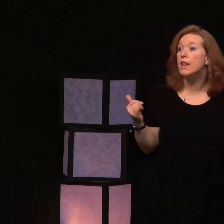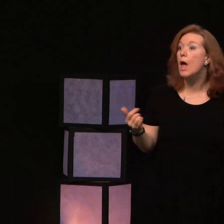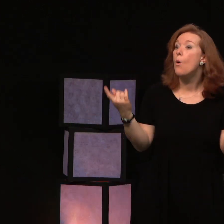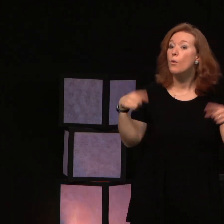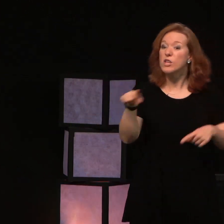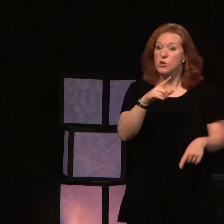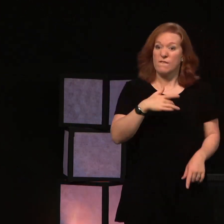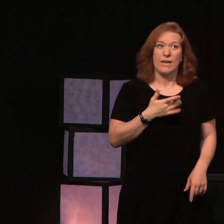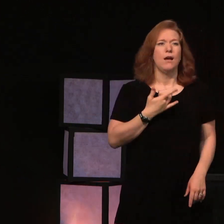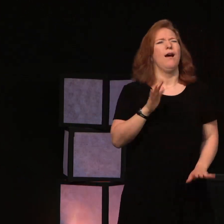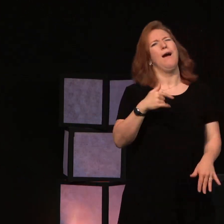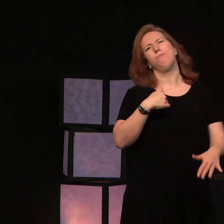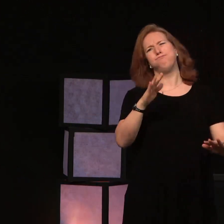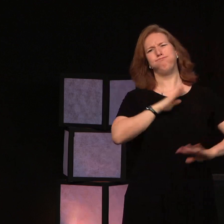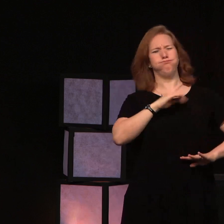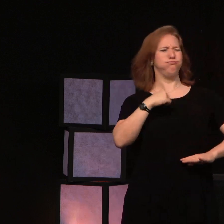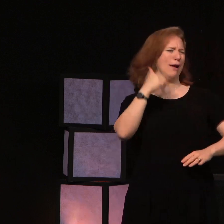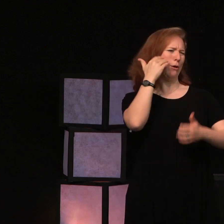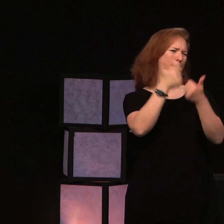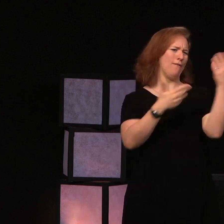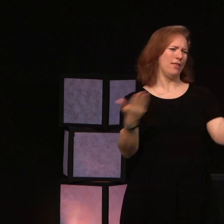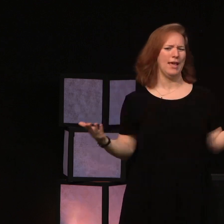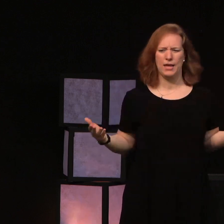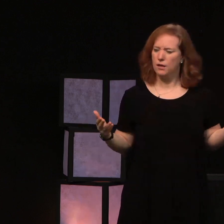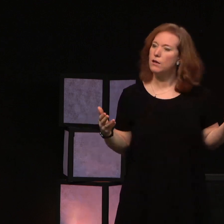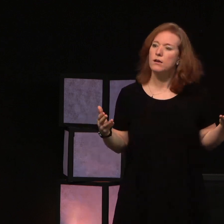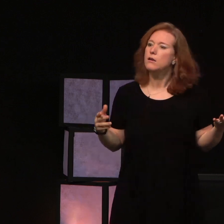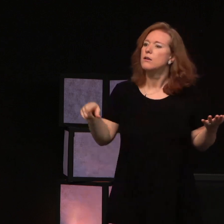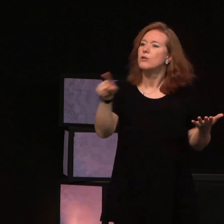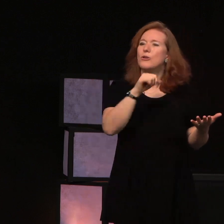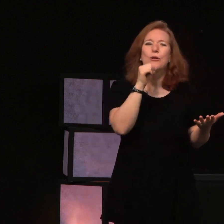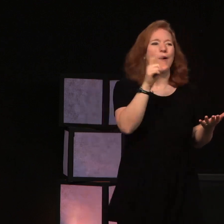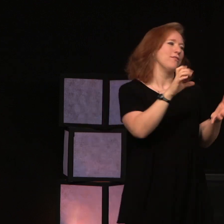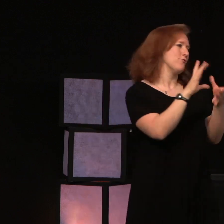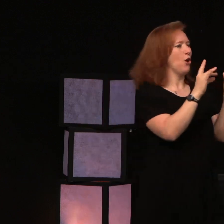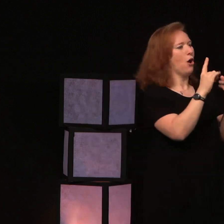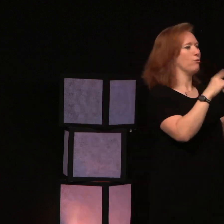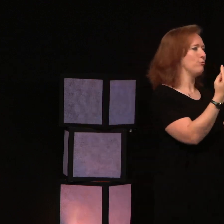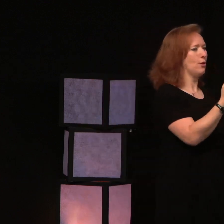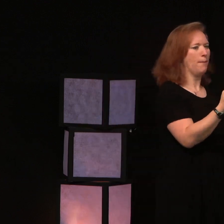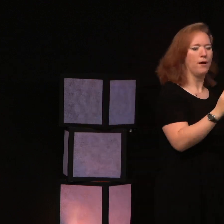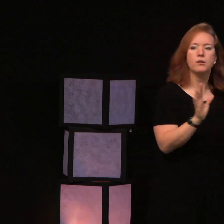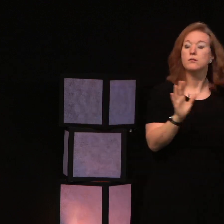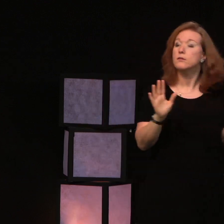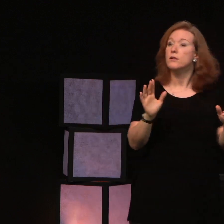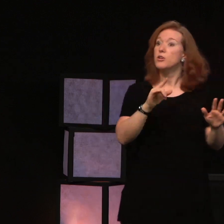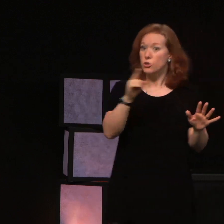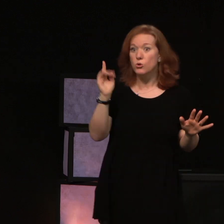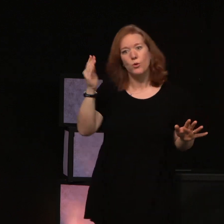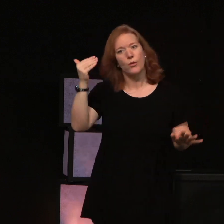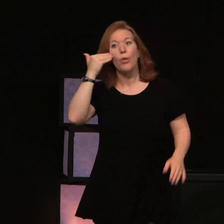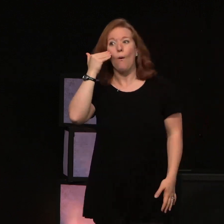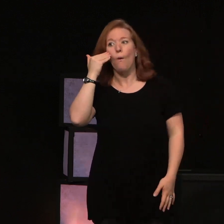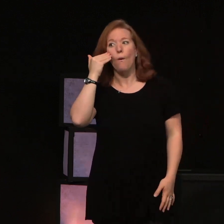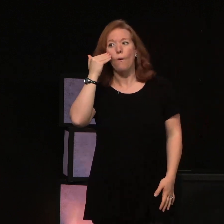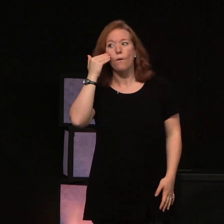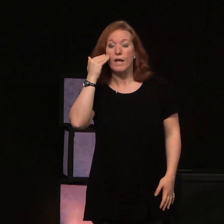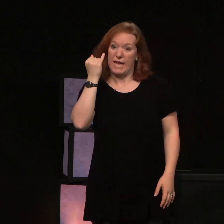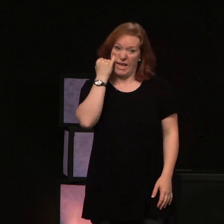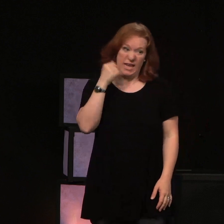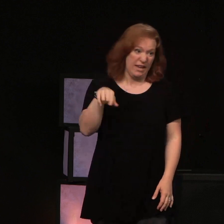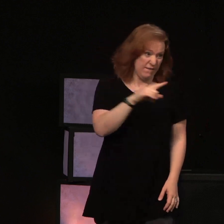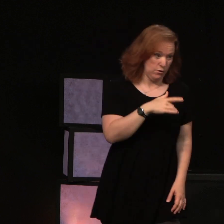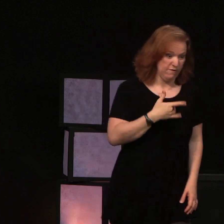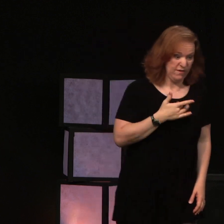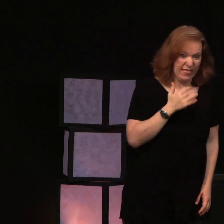life, you can know right now, you don't even have to talk to anybody about it. You can just go ahead and put it down. If you feel